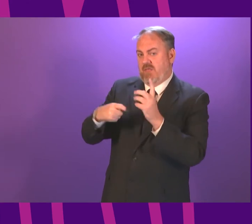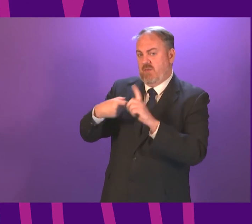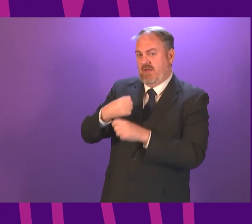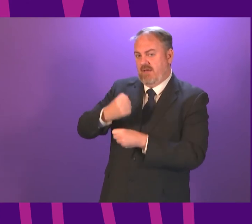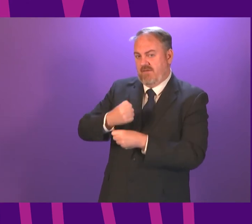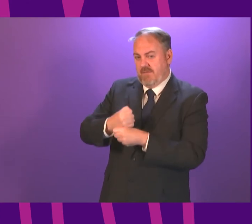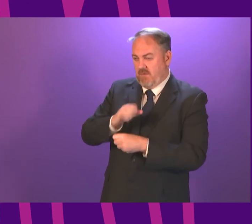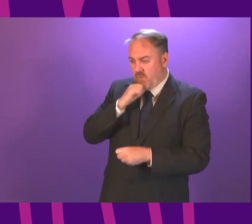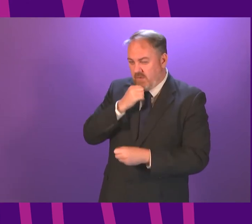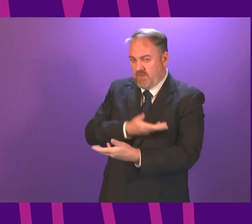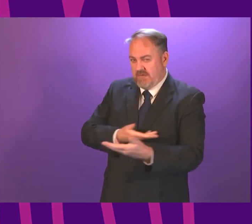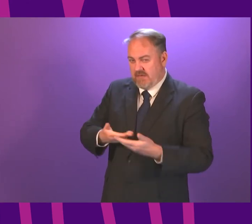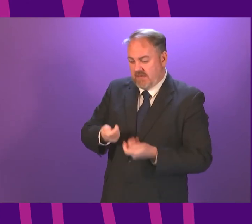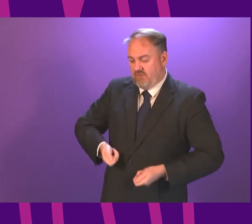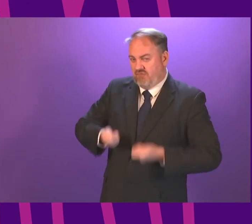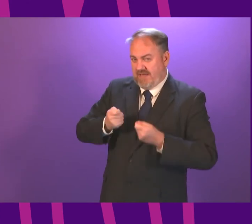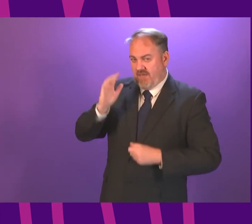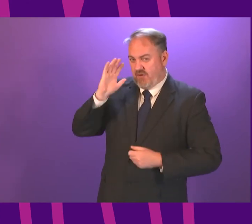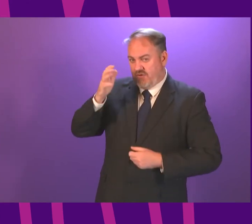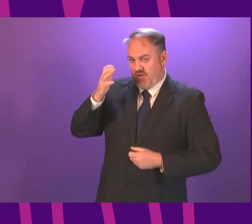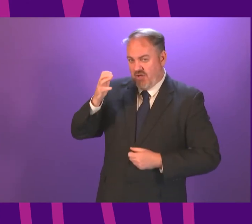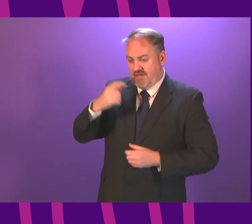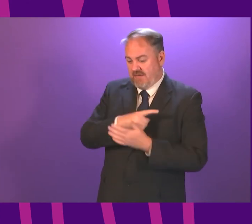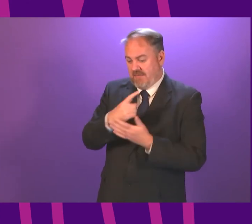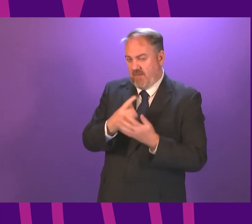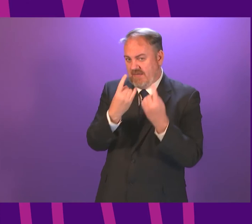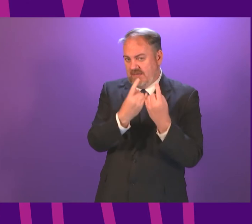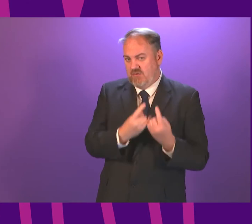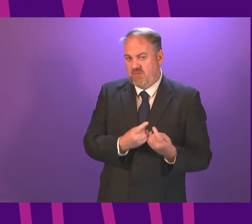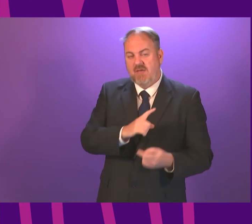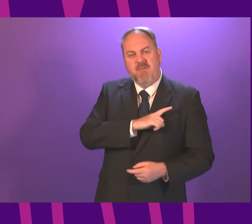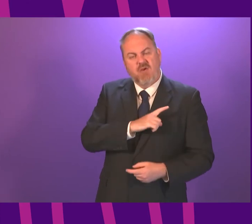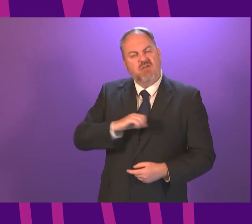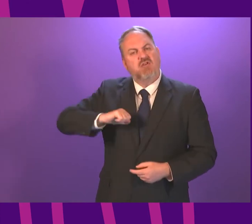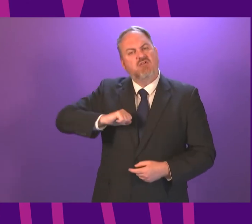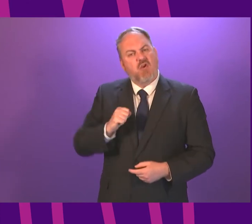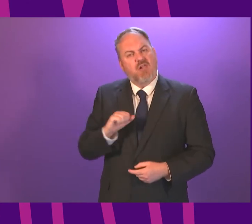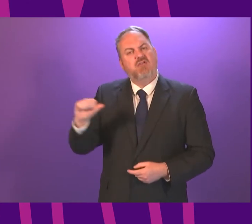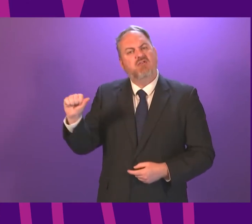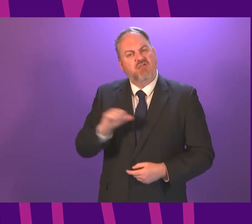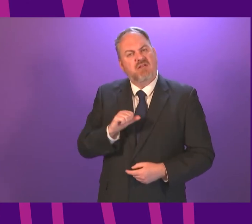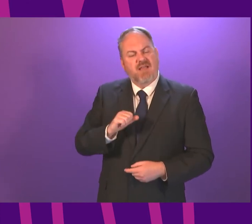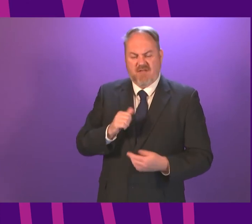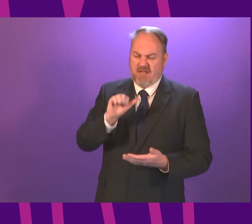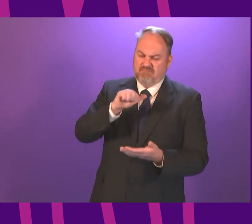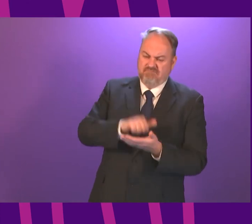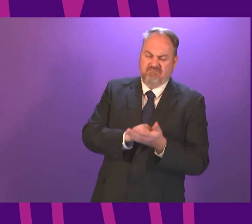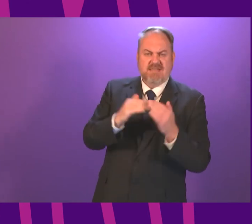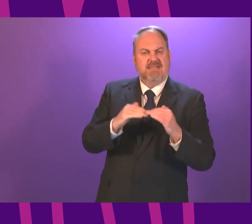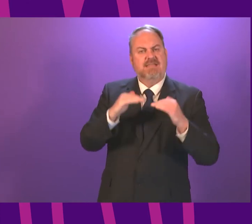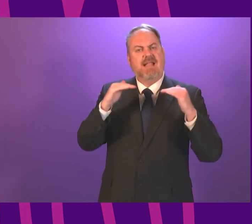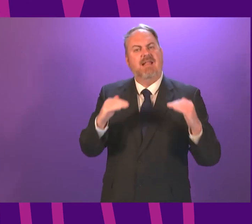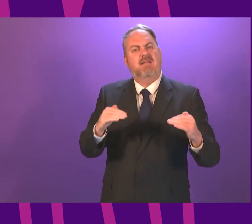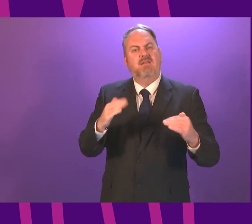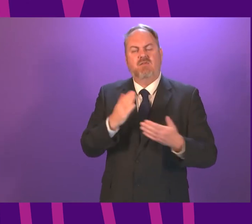a public sector bid for these services, so that Scotland can provide them to a standard that we can be proud of, instead